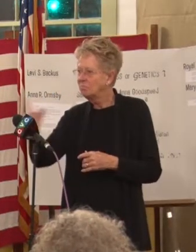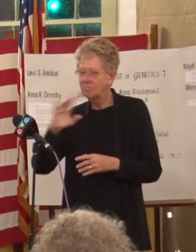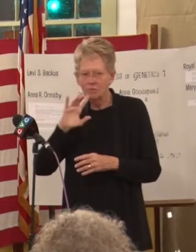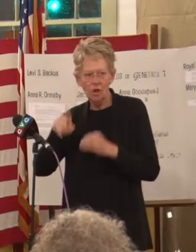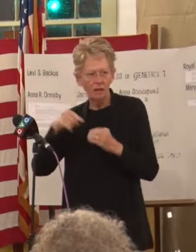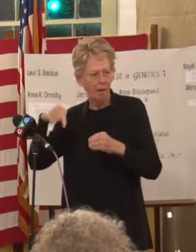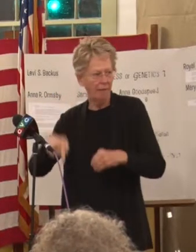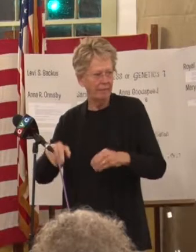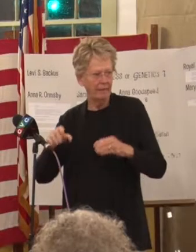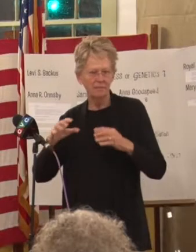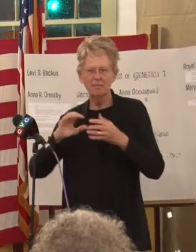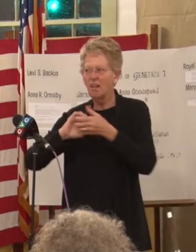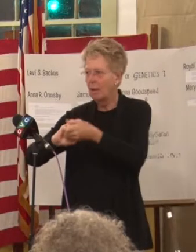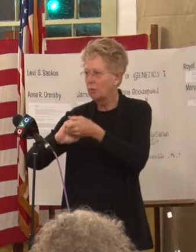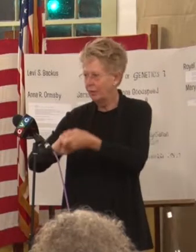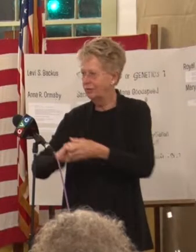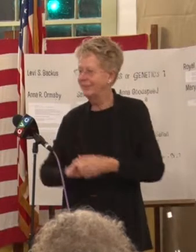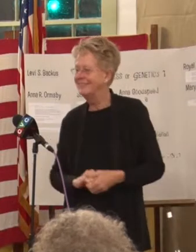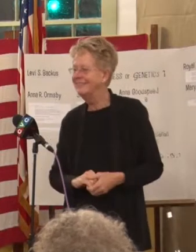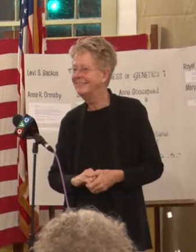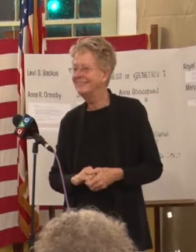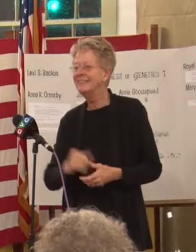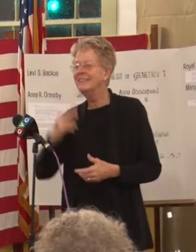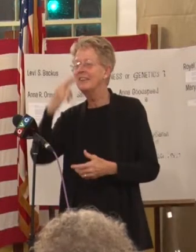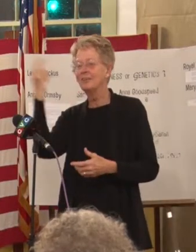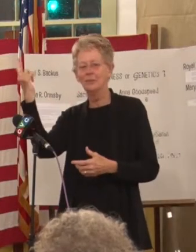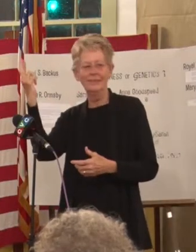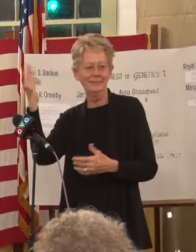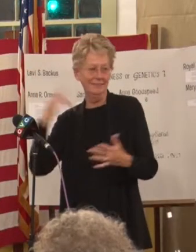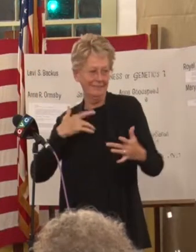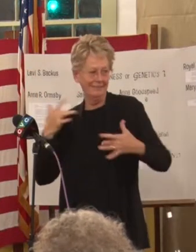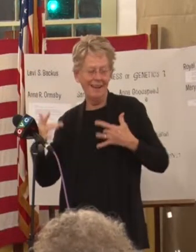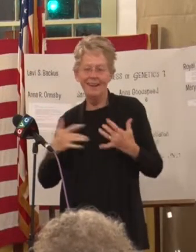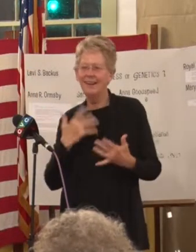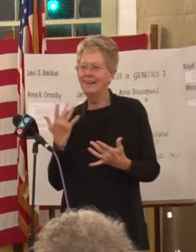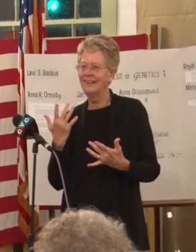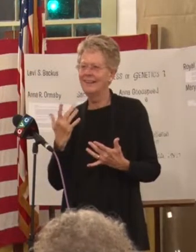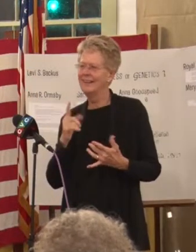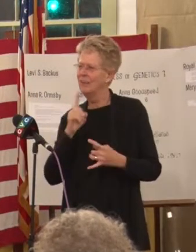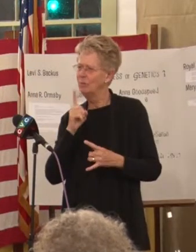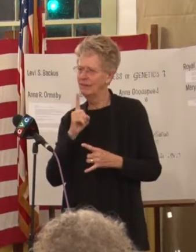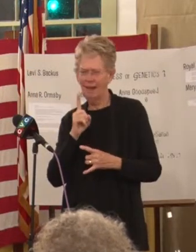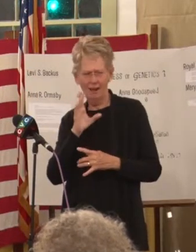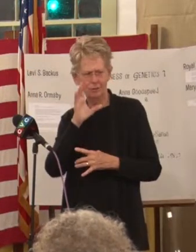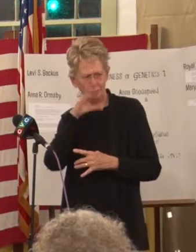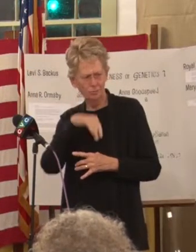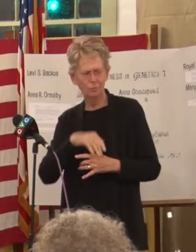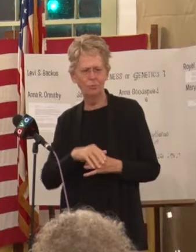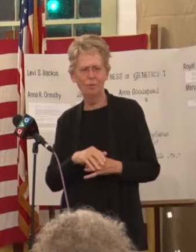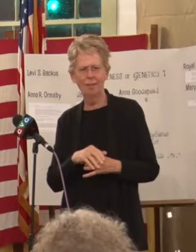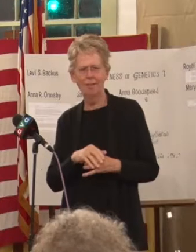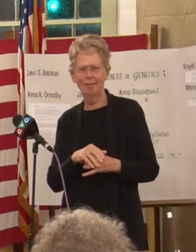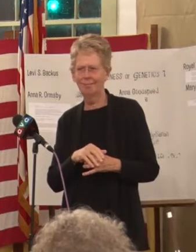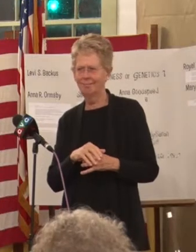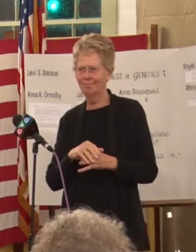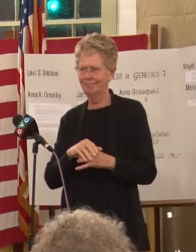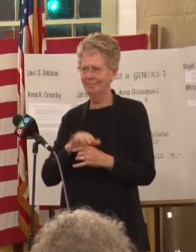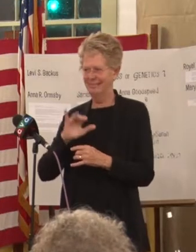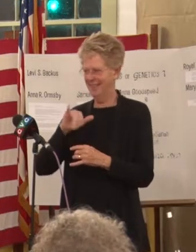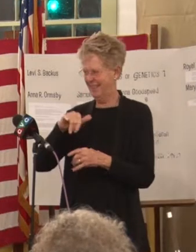collaboration. And the reason was it's very unusual in a collaborative effort like this is when we're